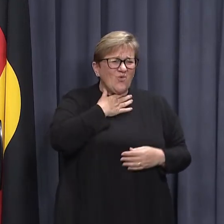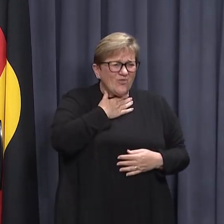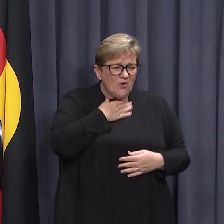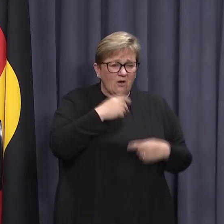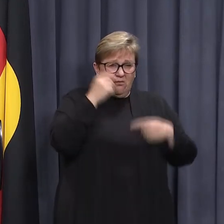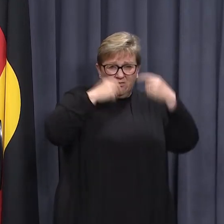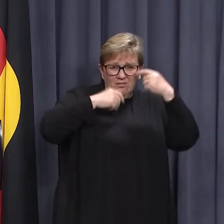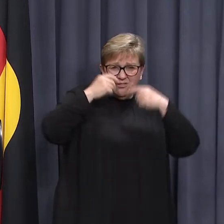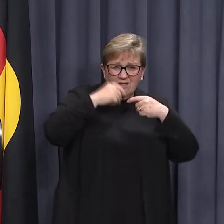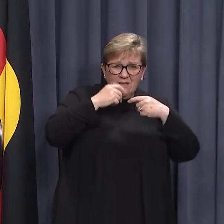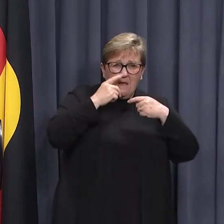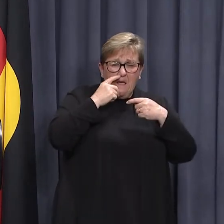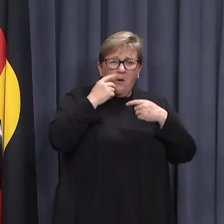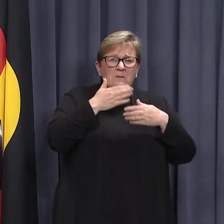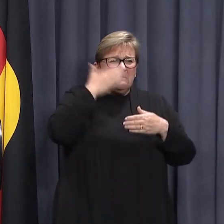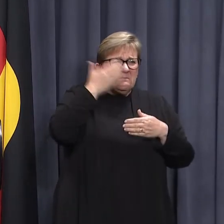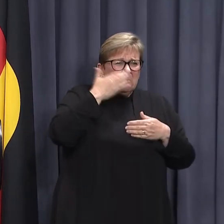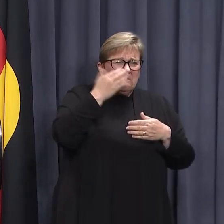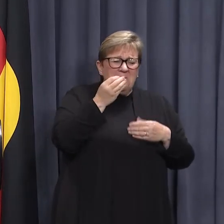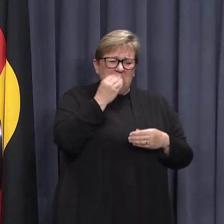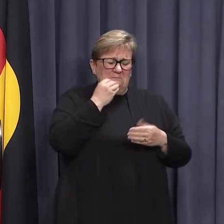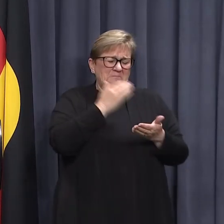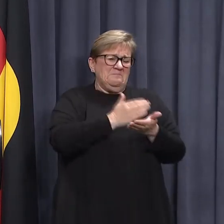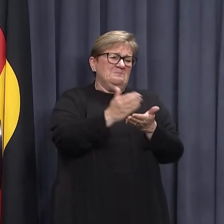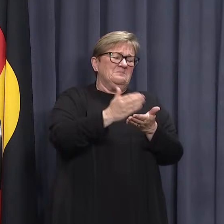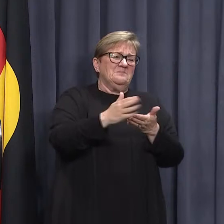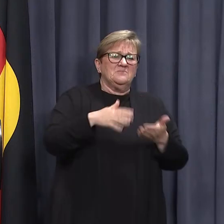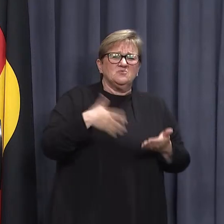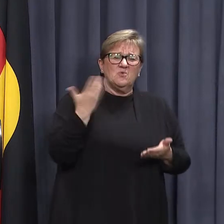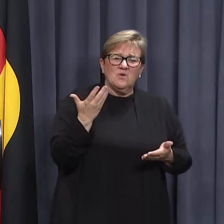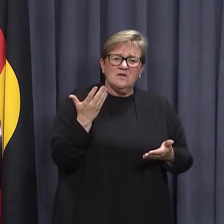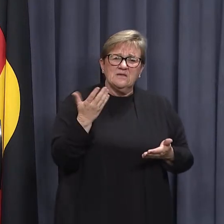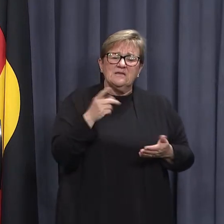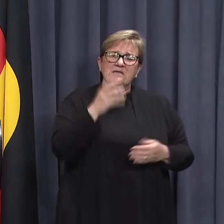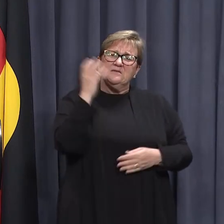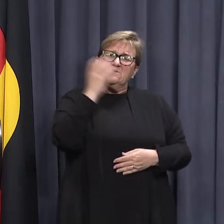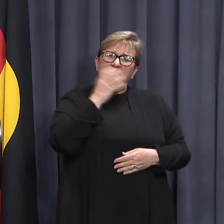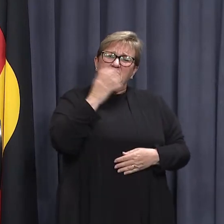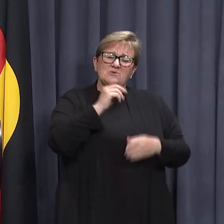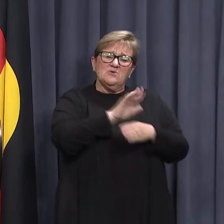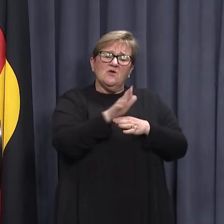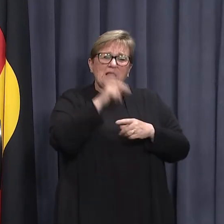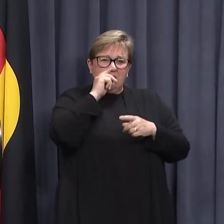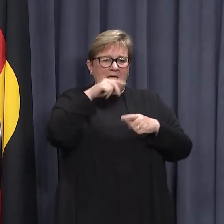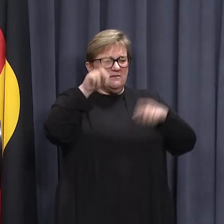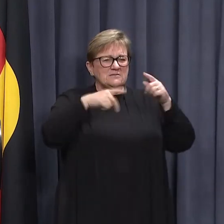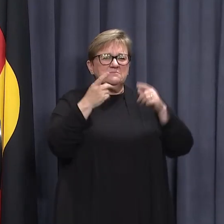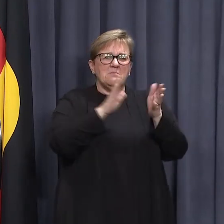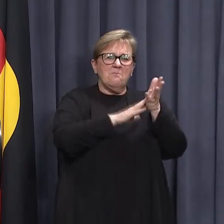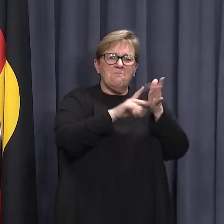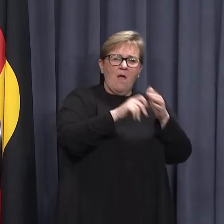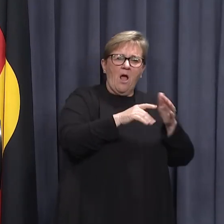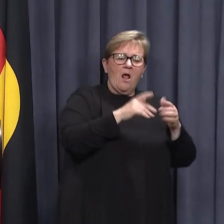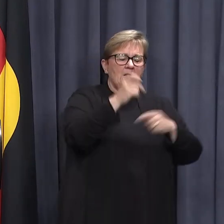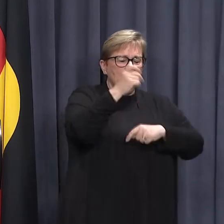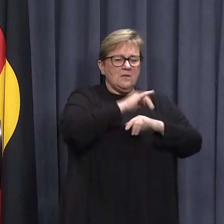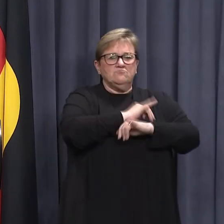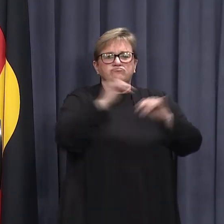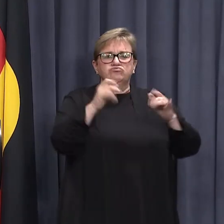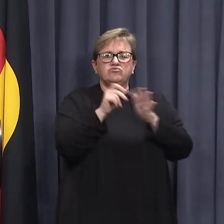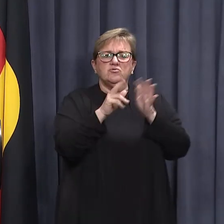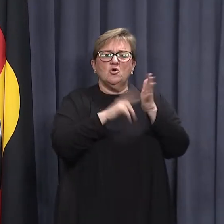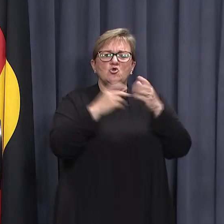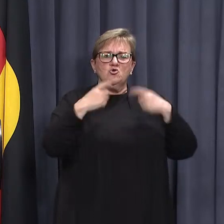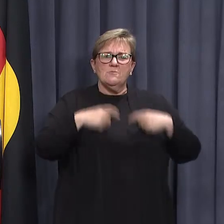throat, runny nose or a loss of smell and appetite. The severity of the illness can range from mild to severe pneumonia so